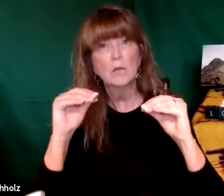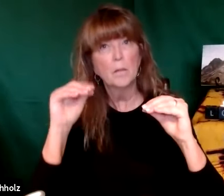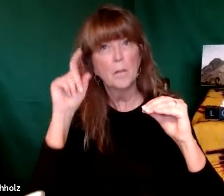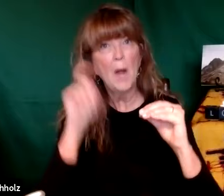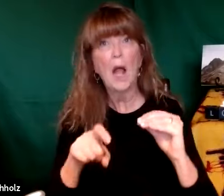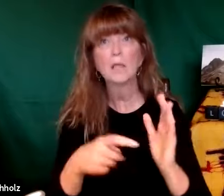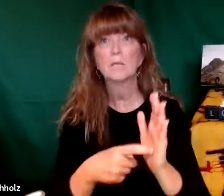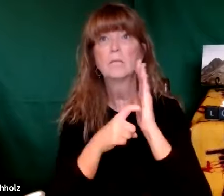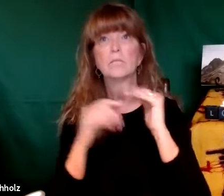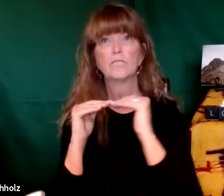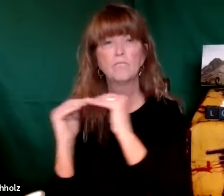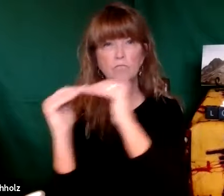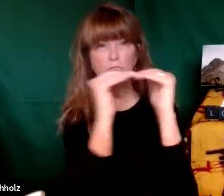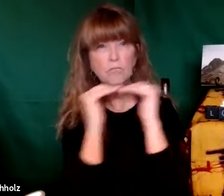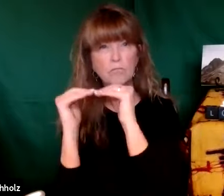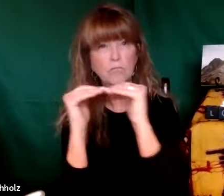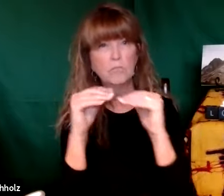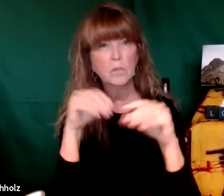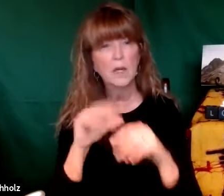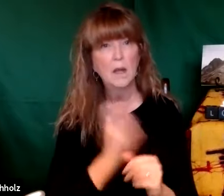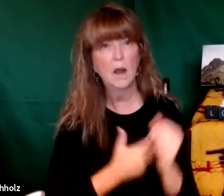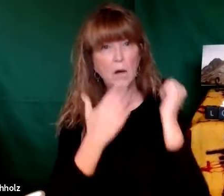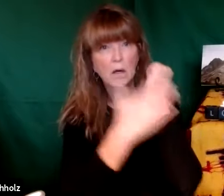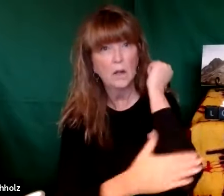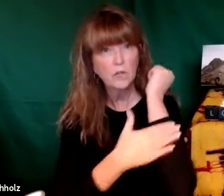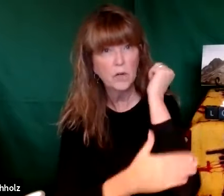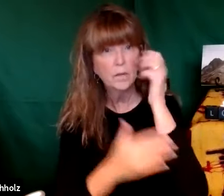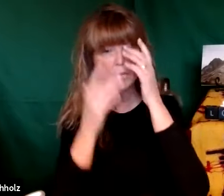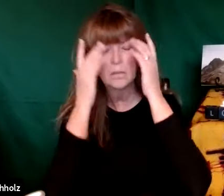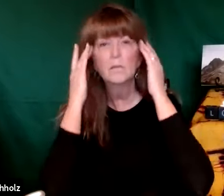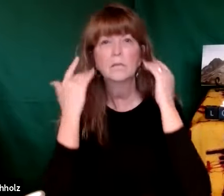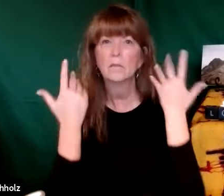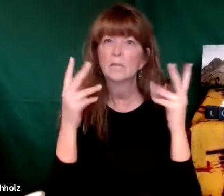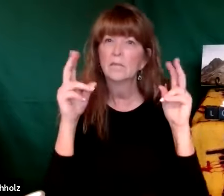we're trying to educate folks about equity in our country